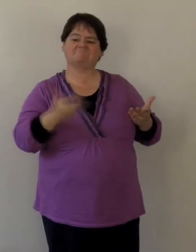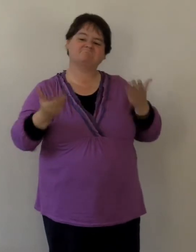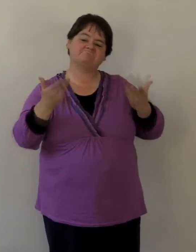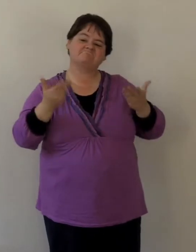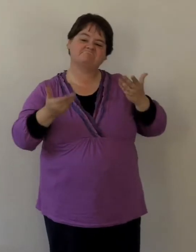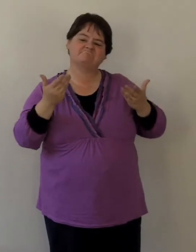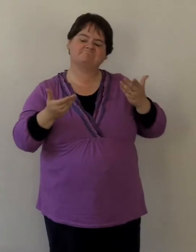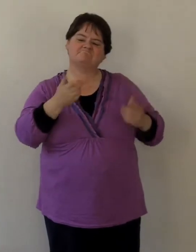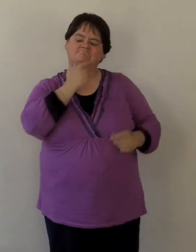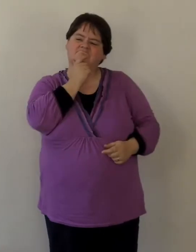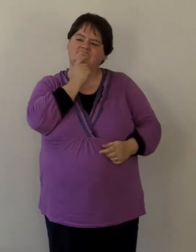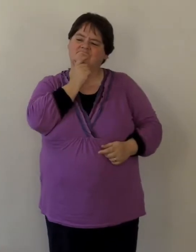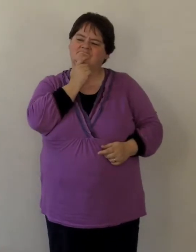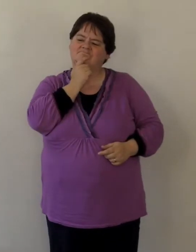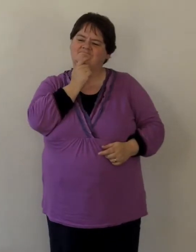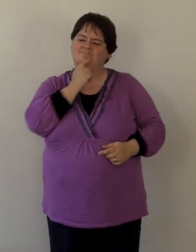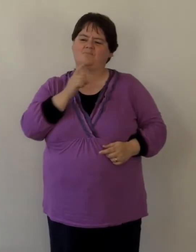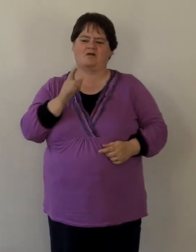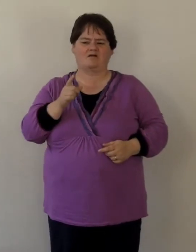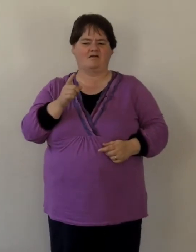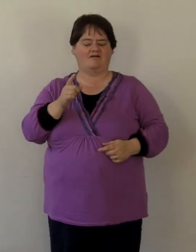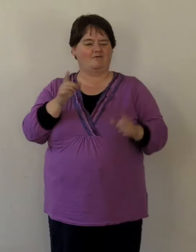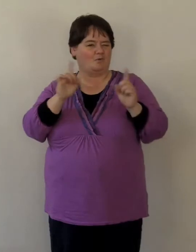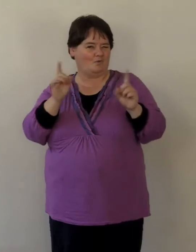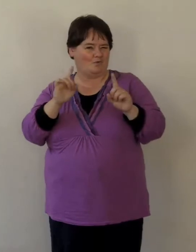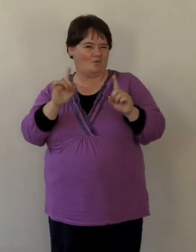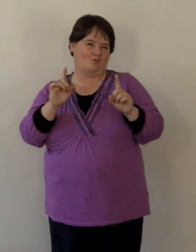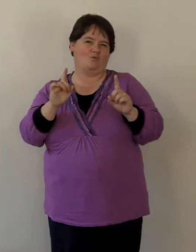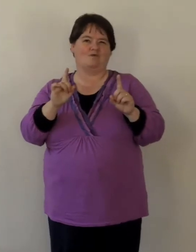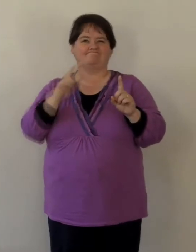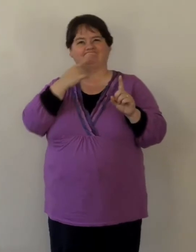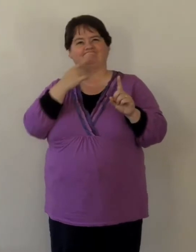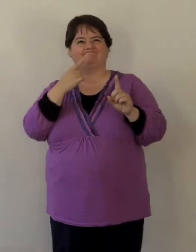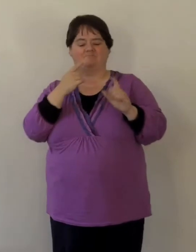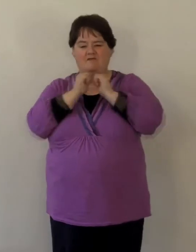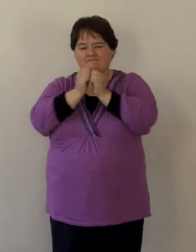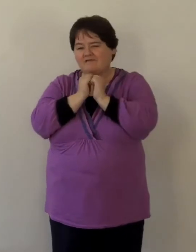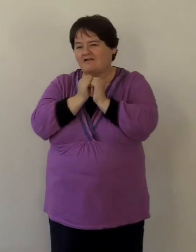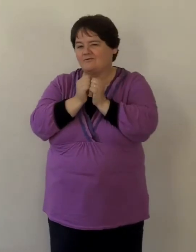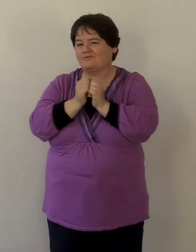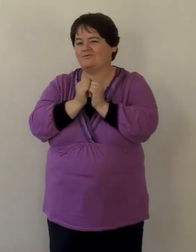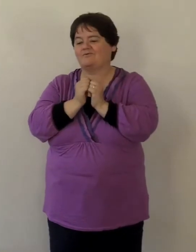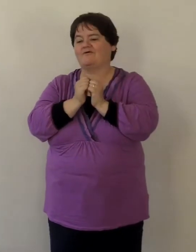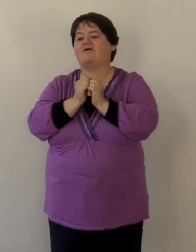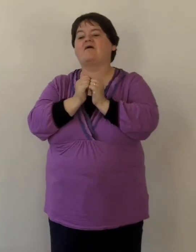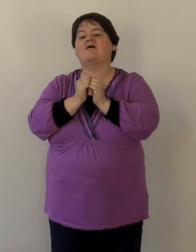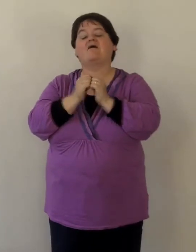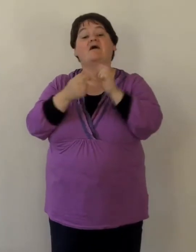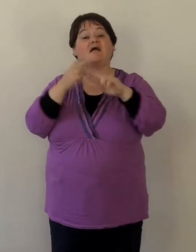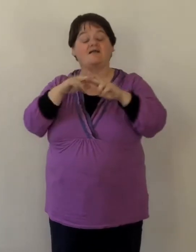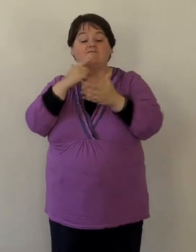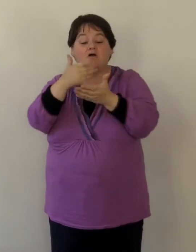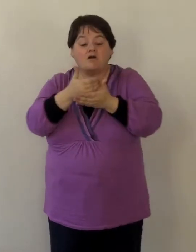what you take care of most and what you don't